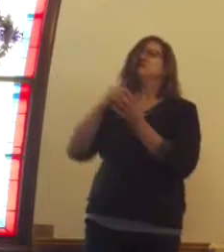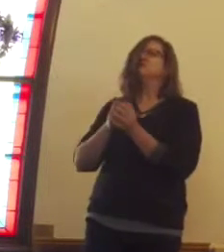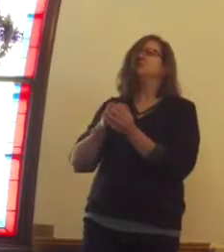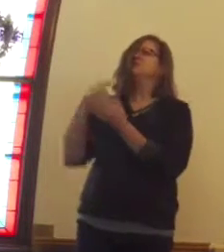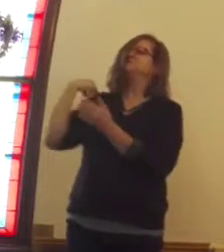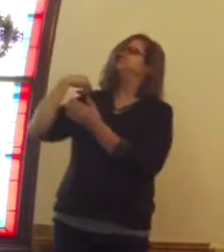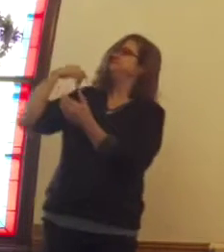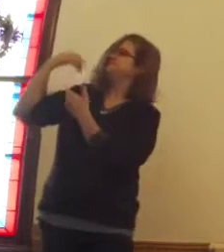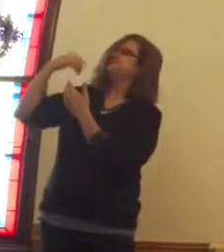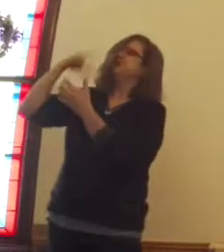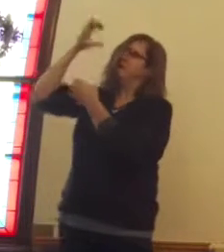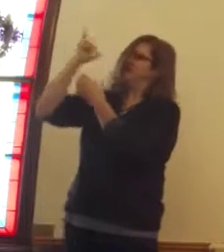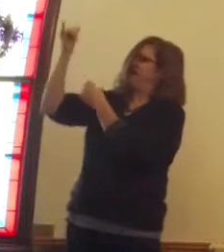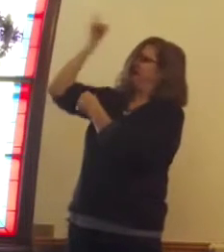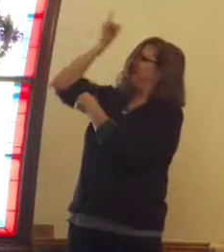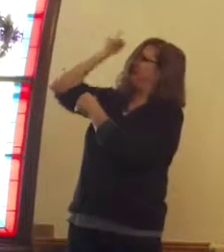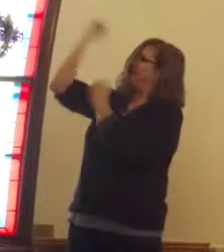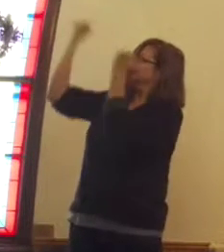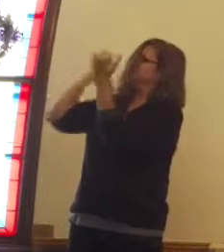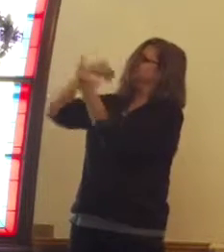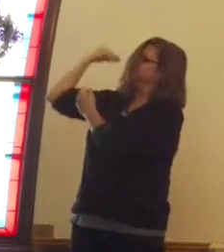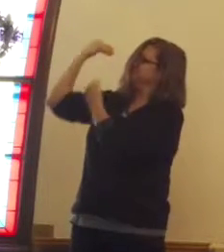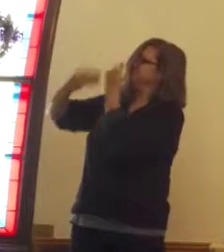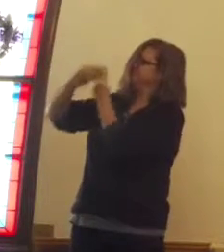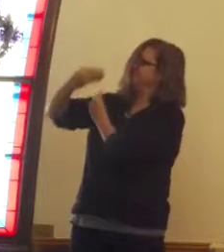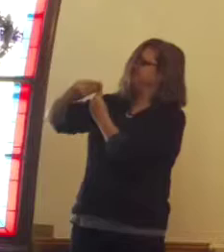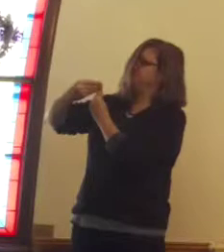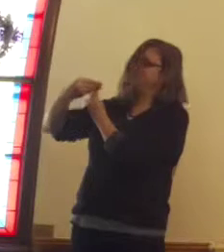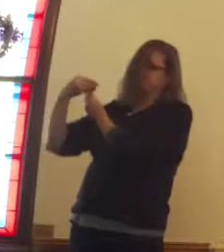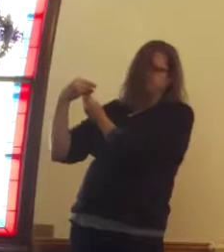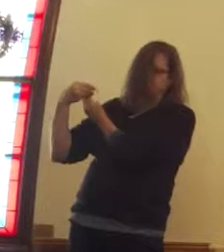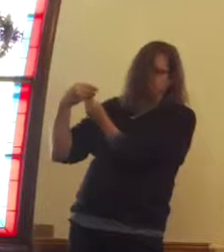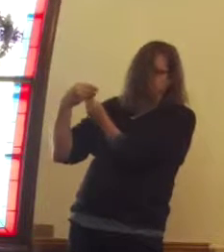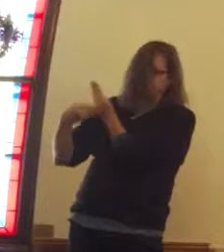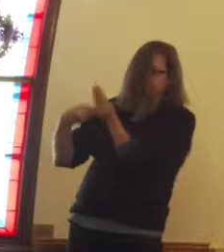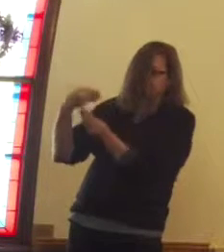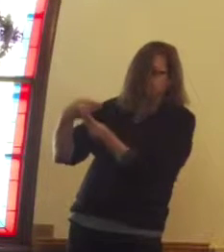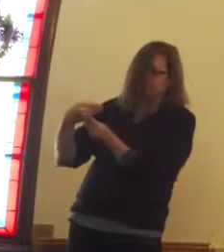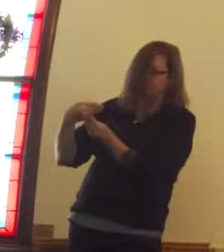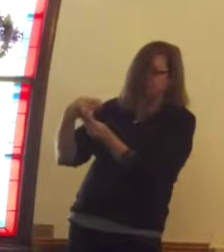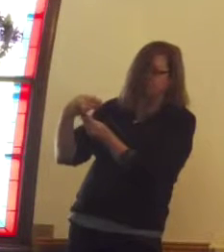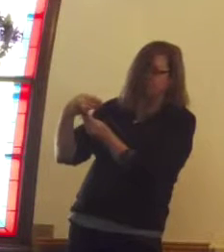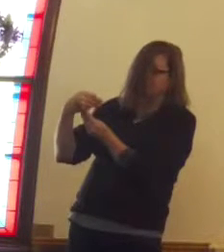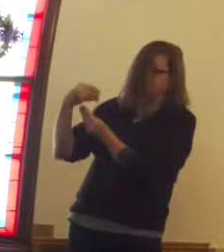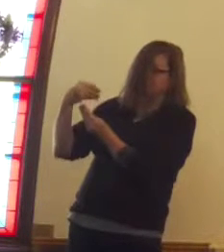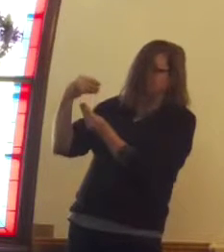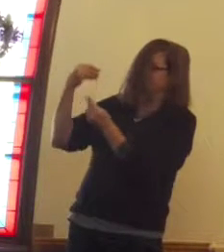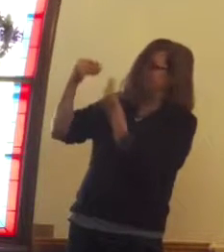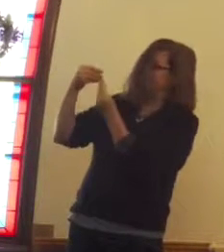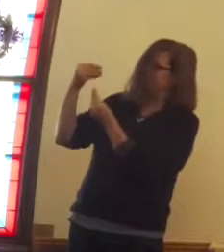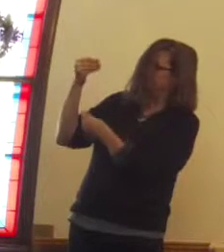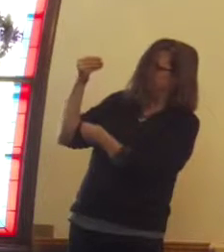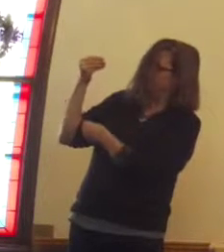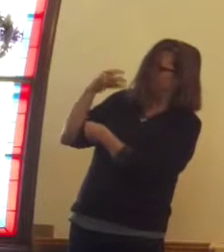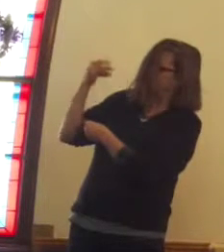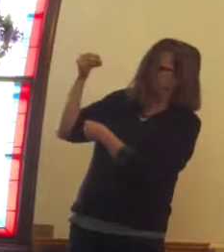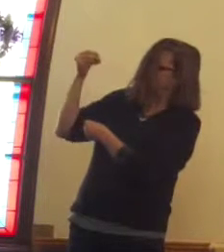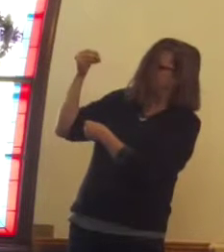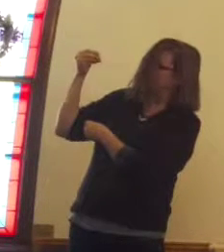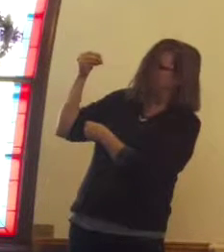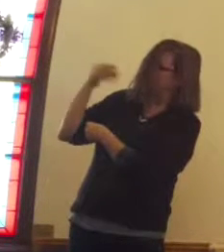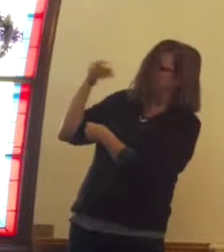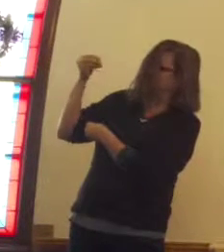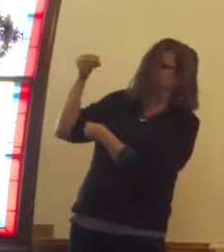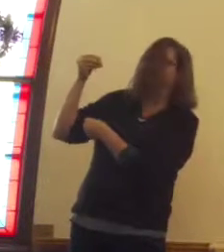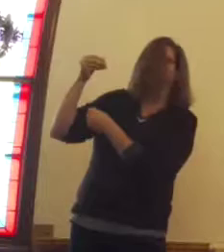is trickled, and it's there and we don't see it, but it starts becoming unveiled little by